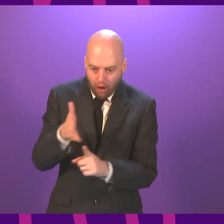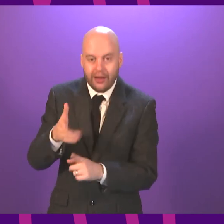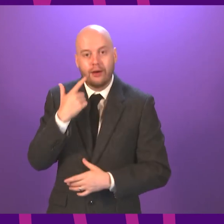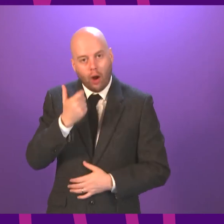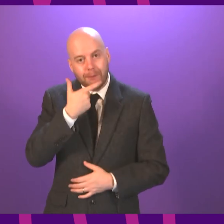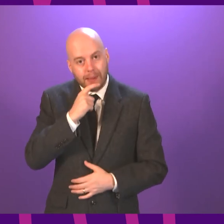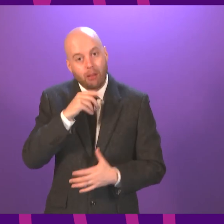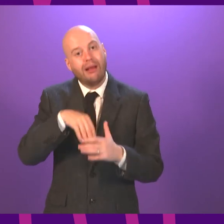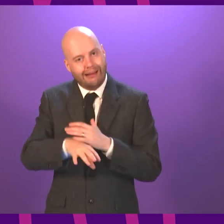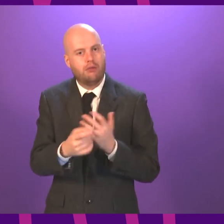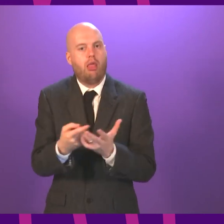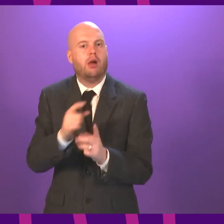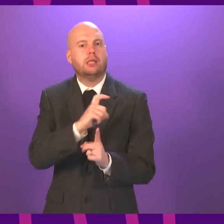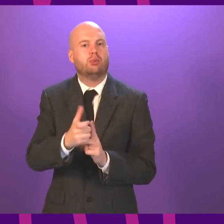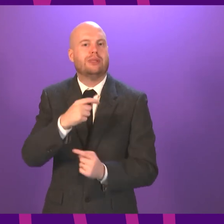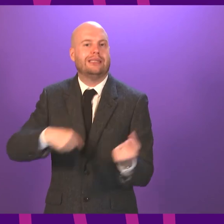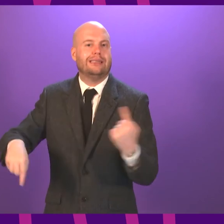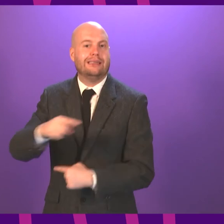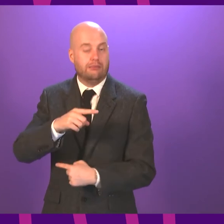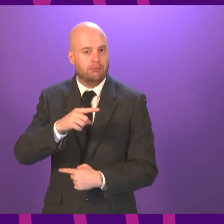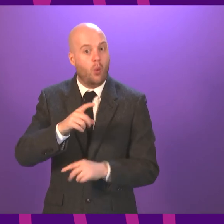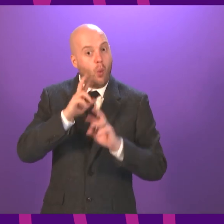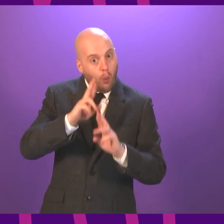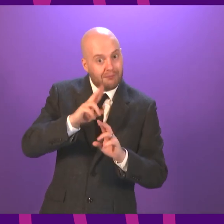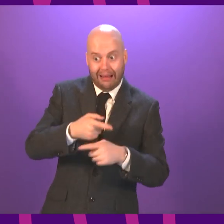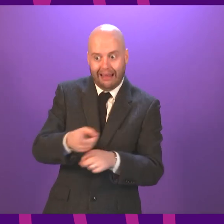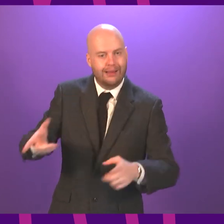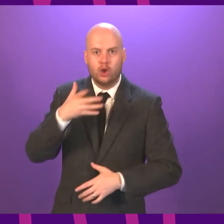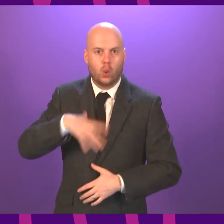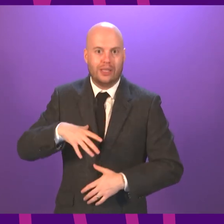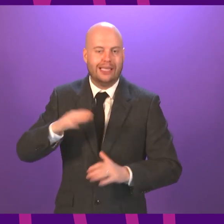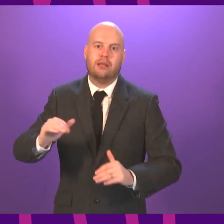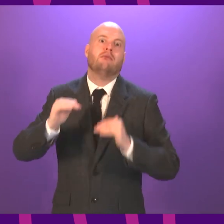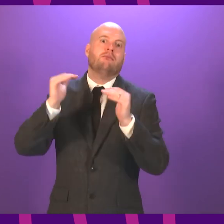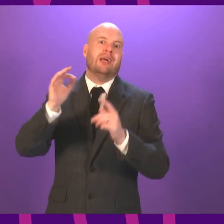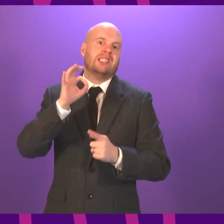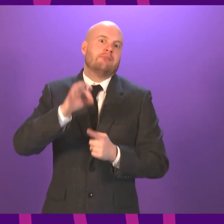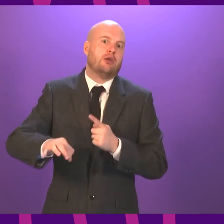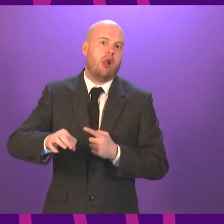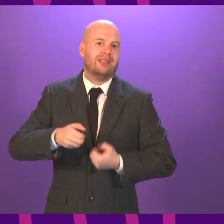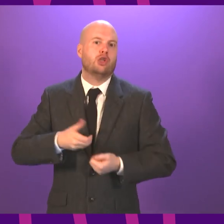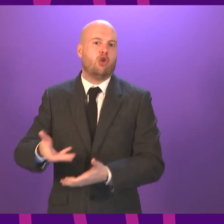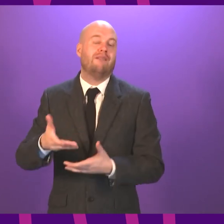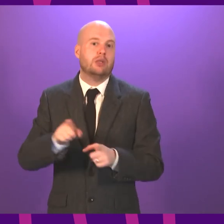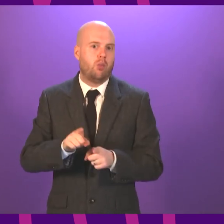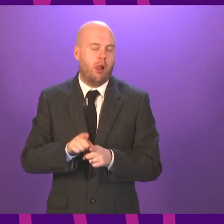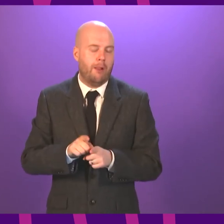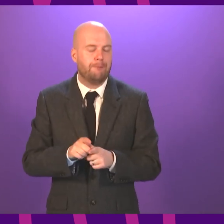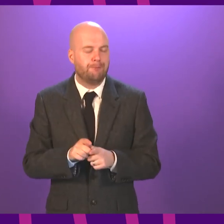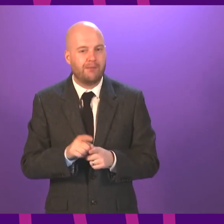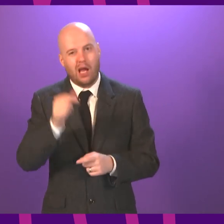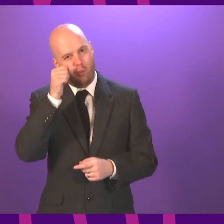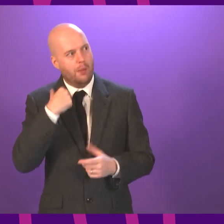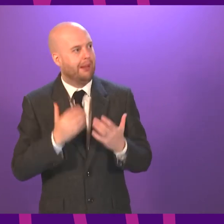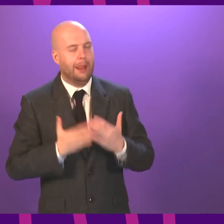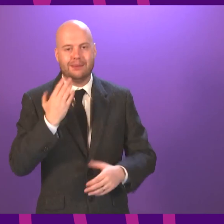then require specialist services. I am happy to ask the Health Secretary to provide more detail of all of that, given that I have limited time here, but this